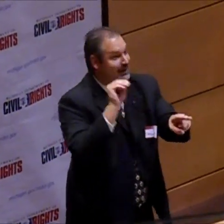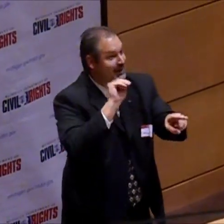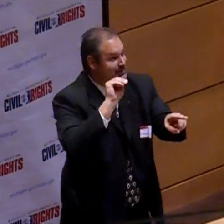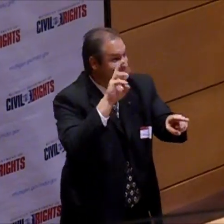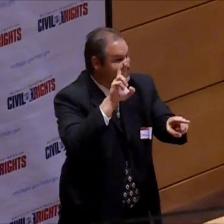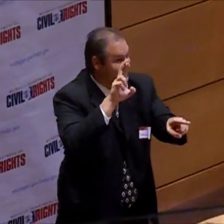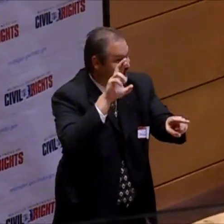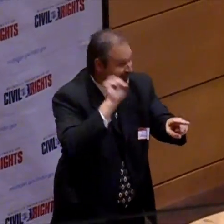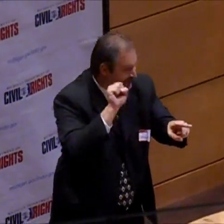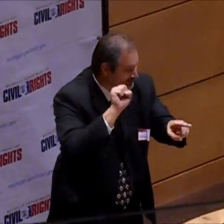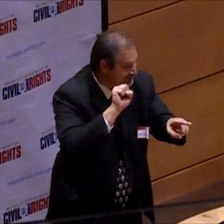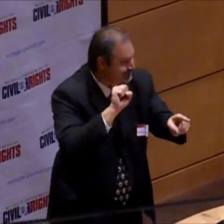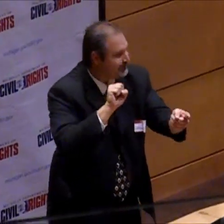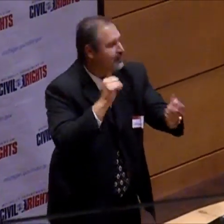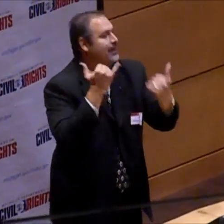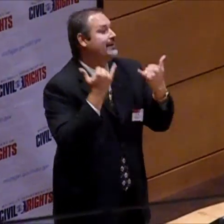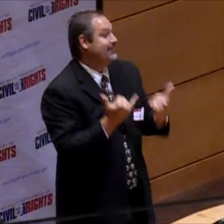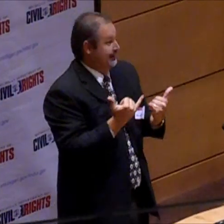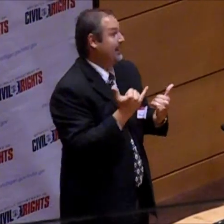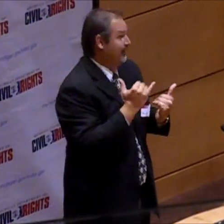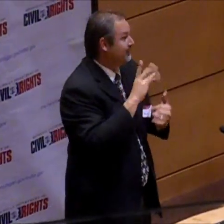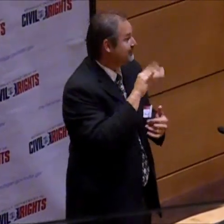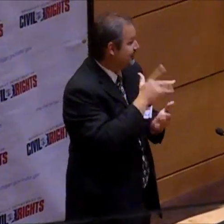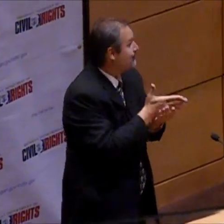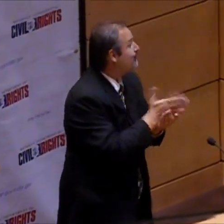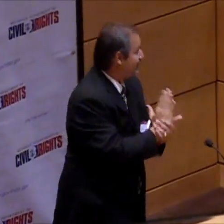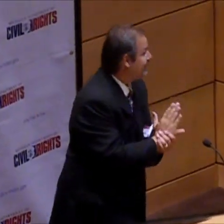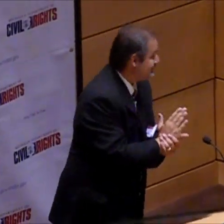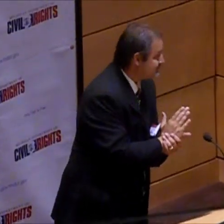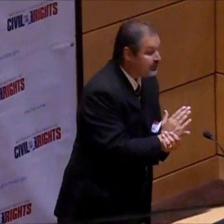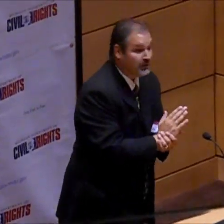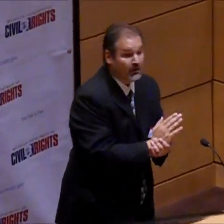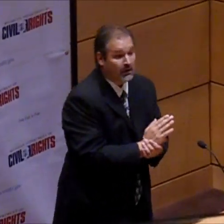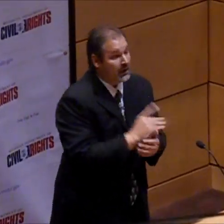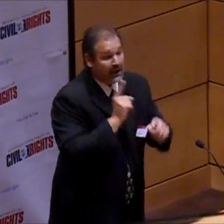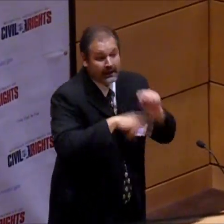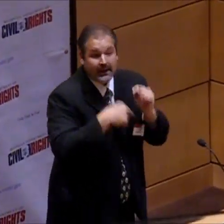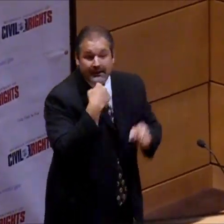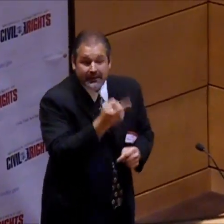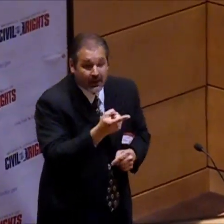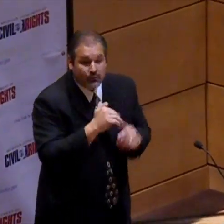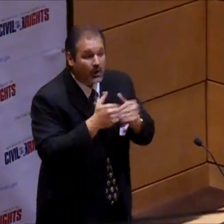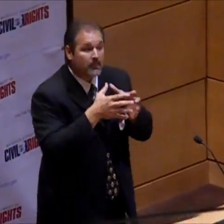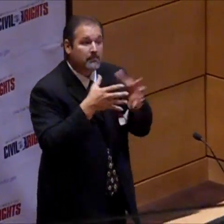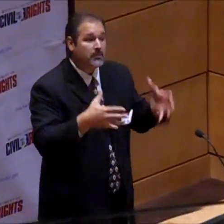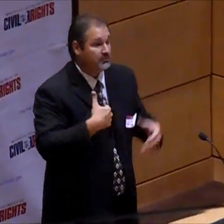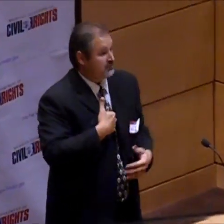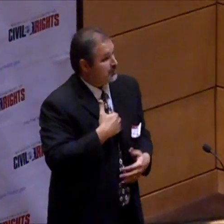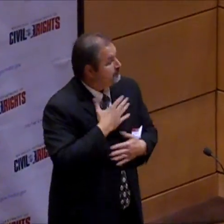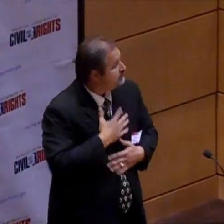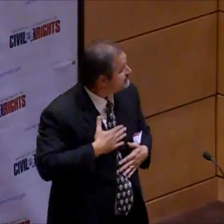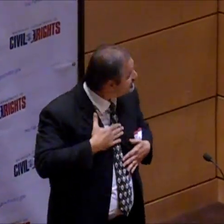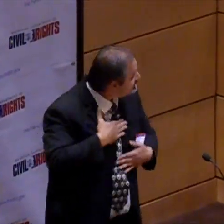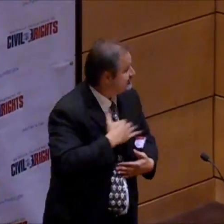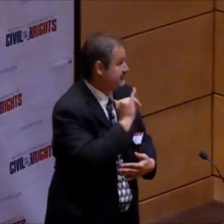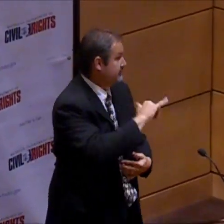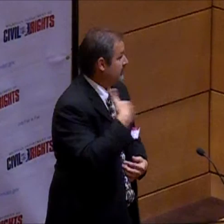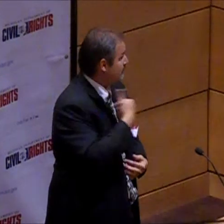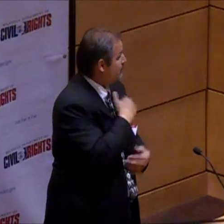BARA, MRS, and now we're under Civil Rights. And I can't tell you how much I